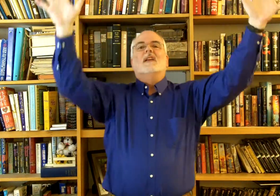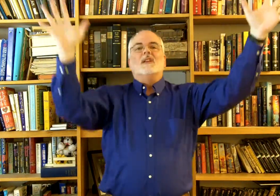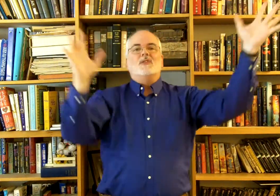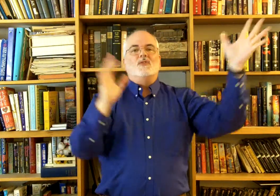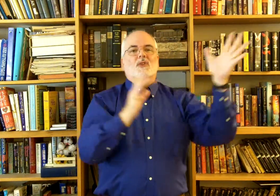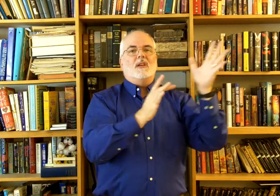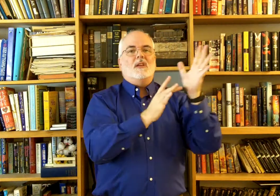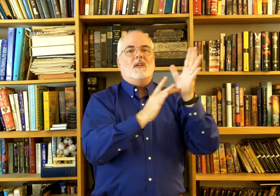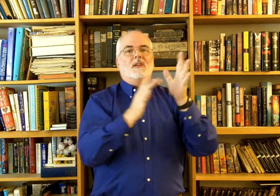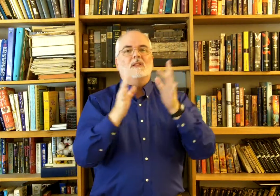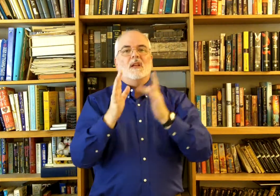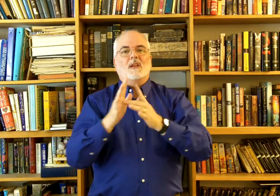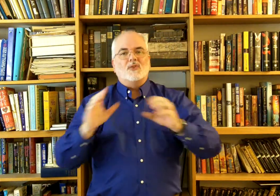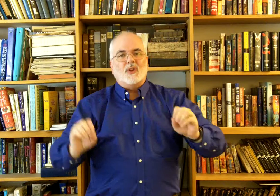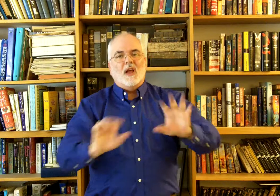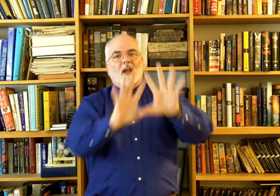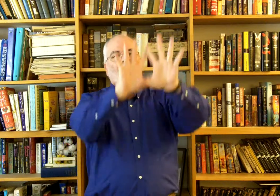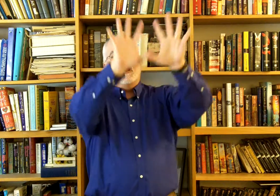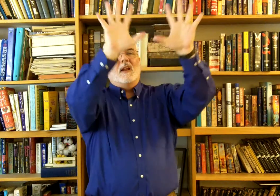Jesus, shine Shine